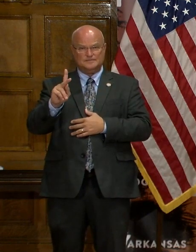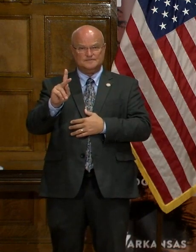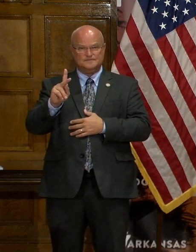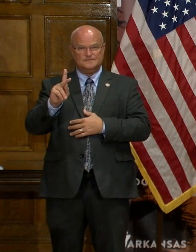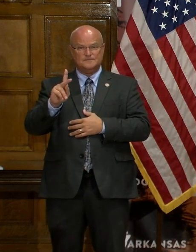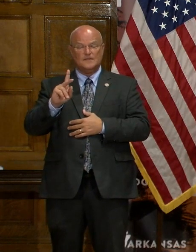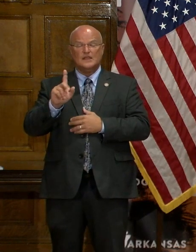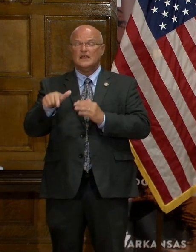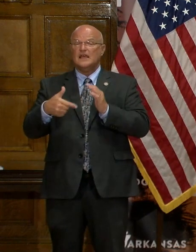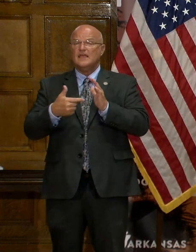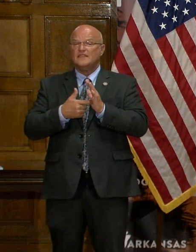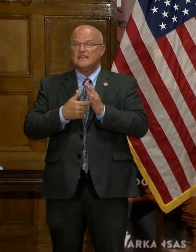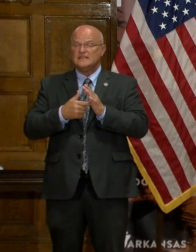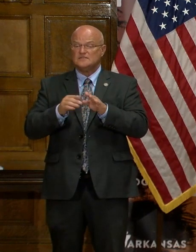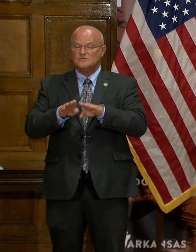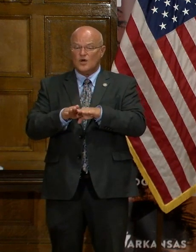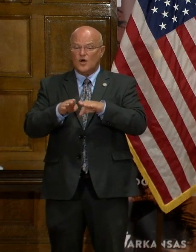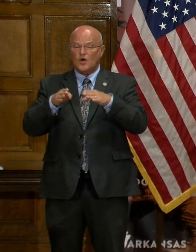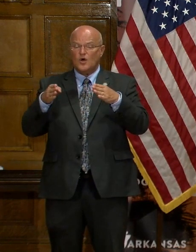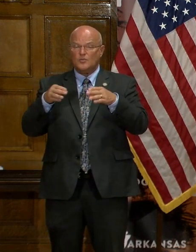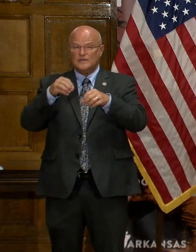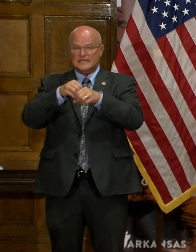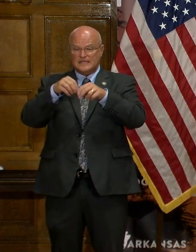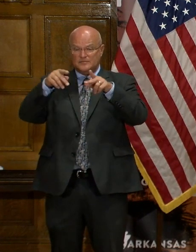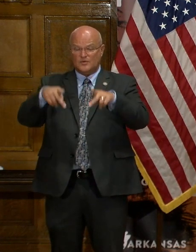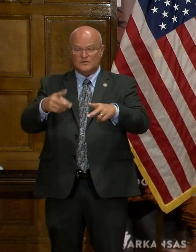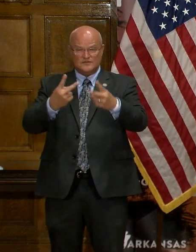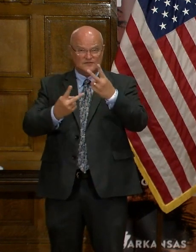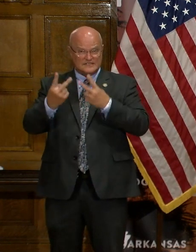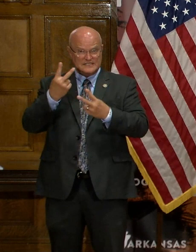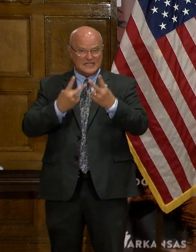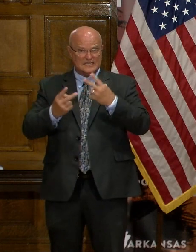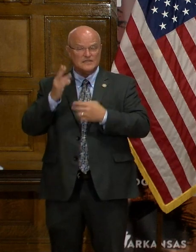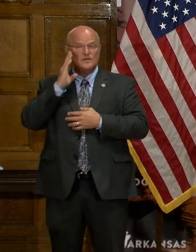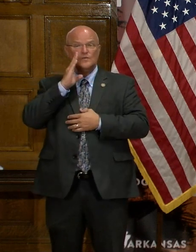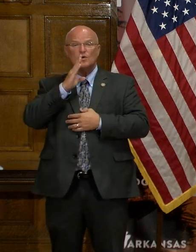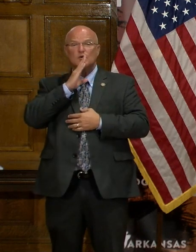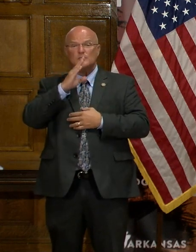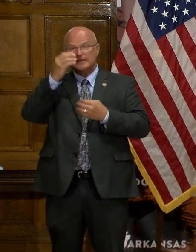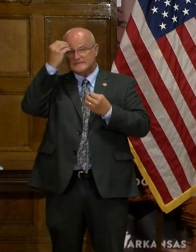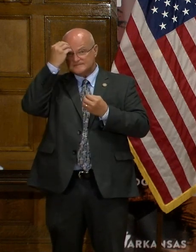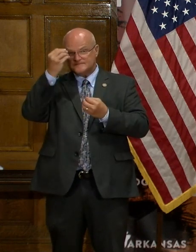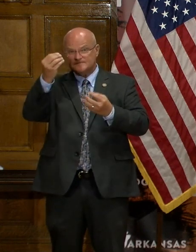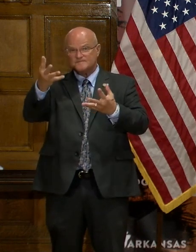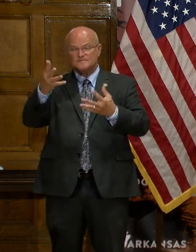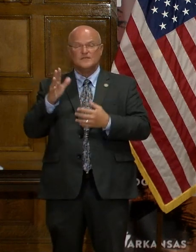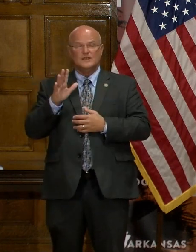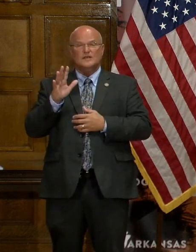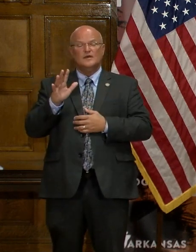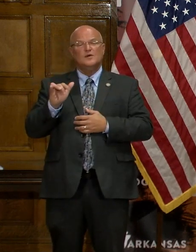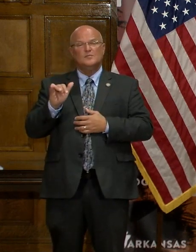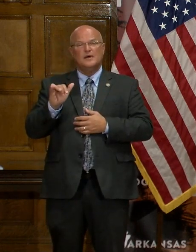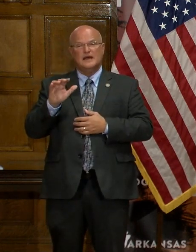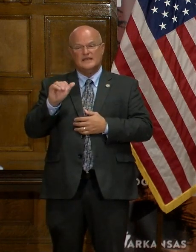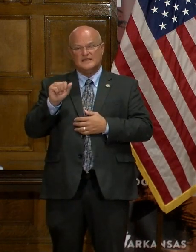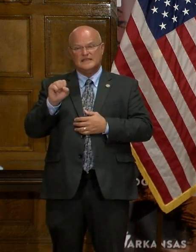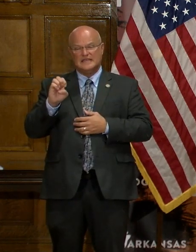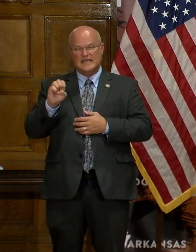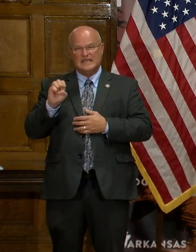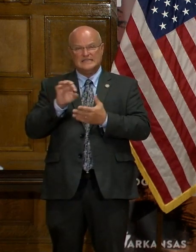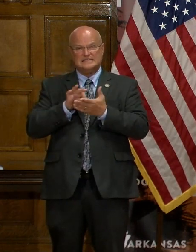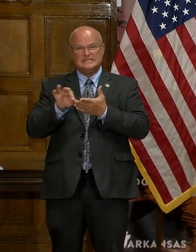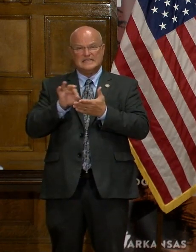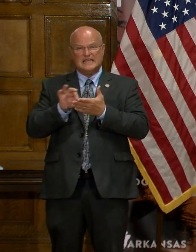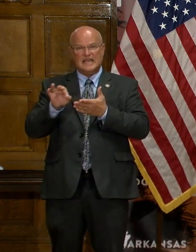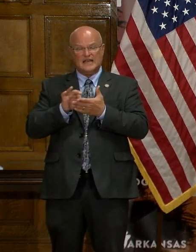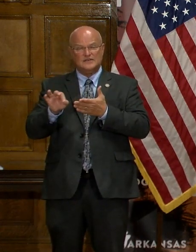This phased reopening of in-person visitation will be informed by the case counts